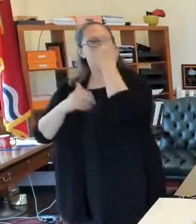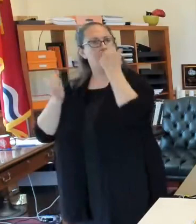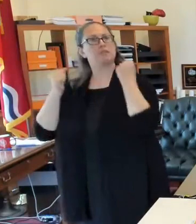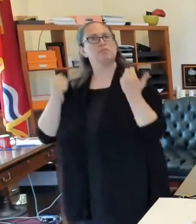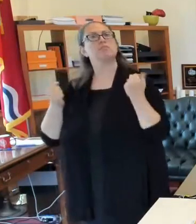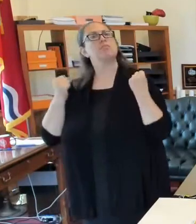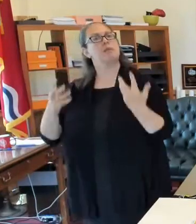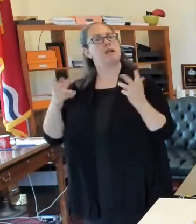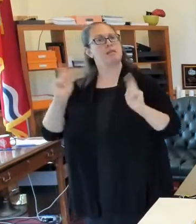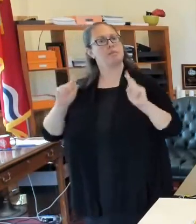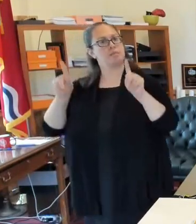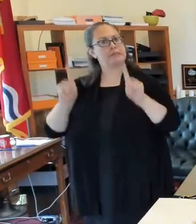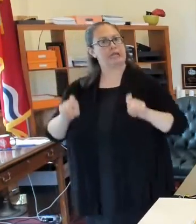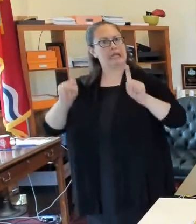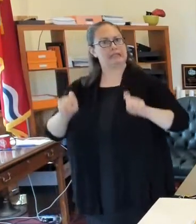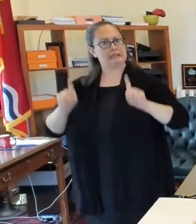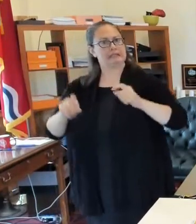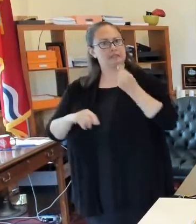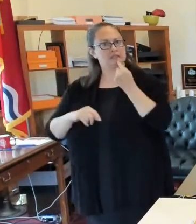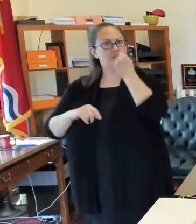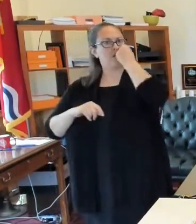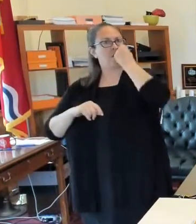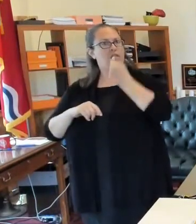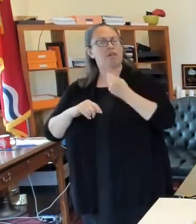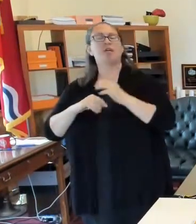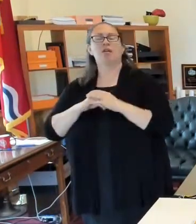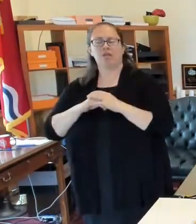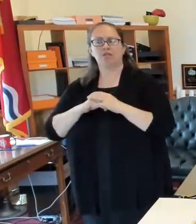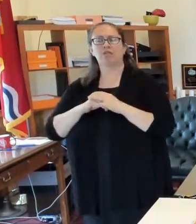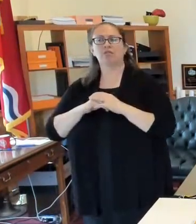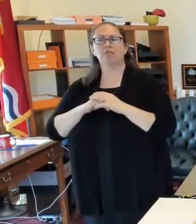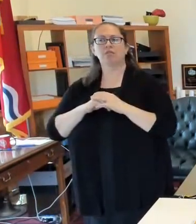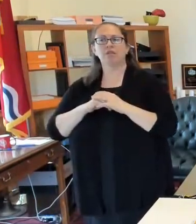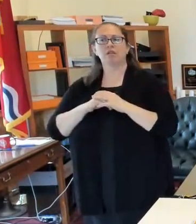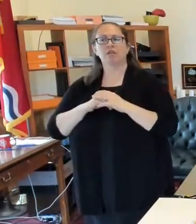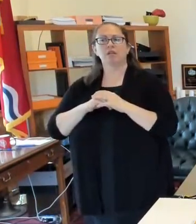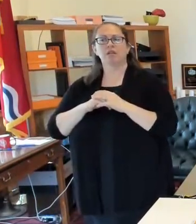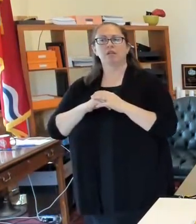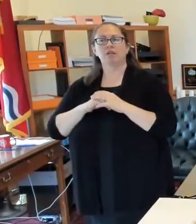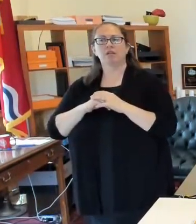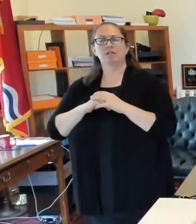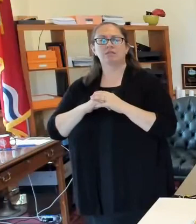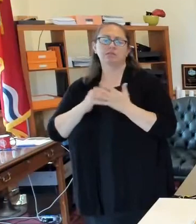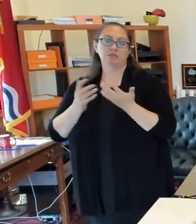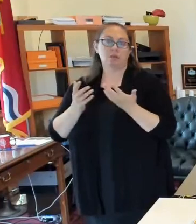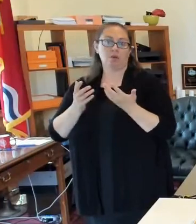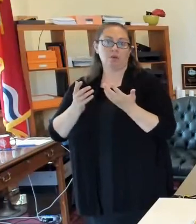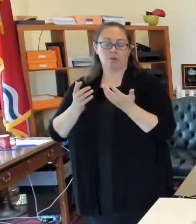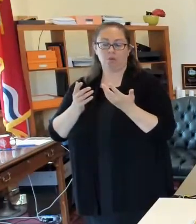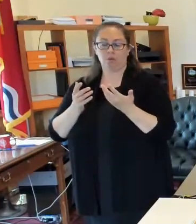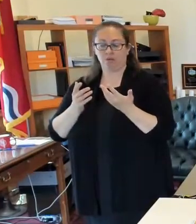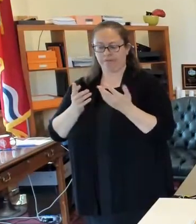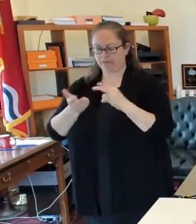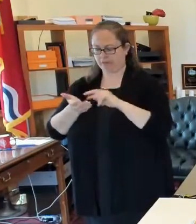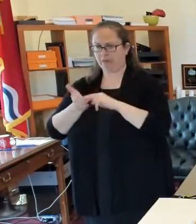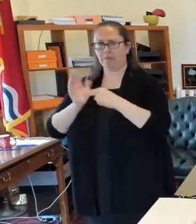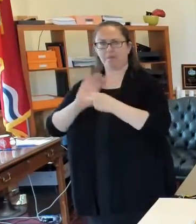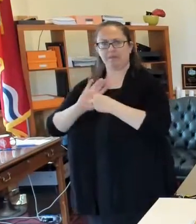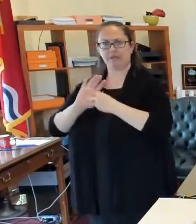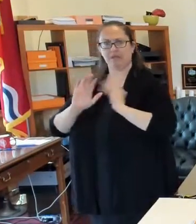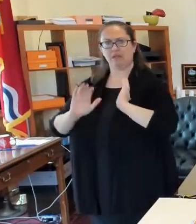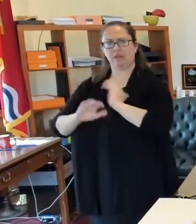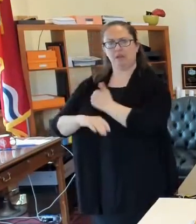And so that that is made decision making about this